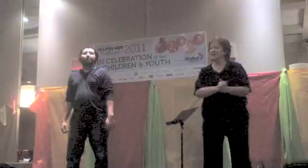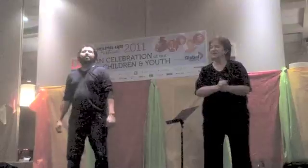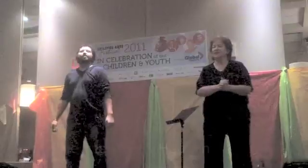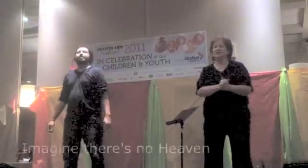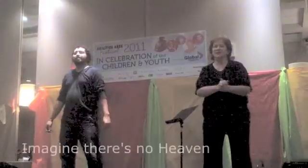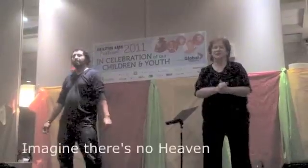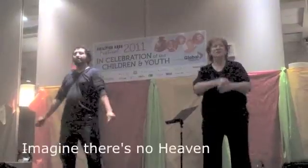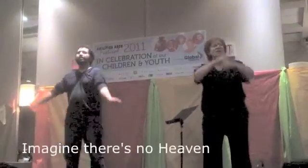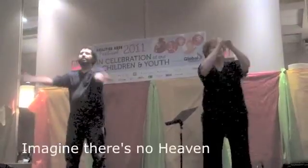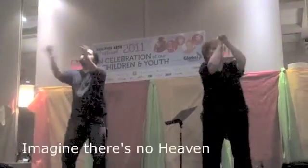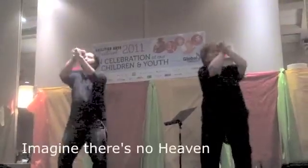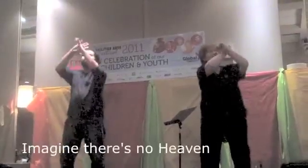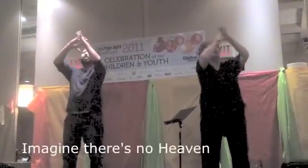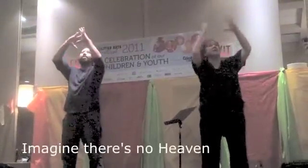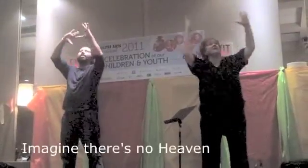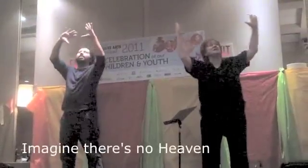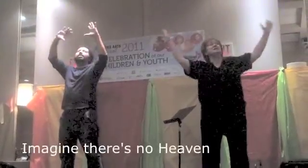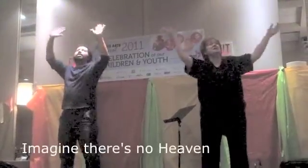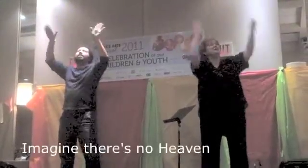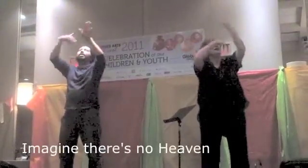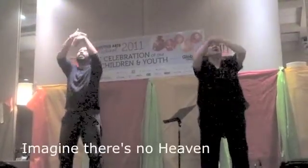Imagine there's no heaven.